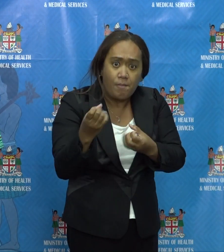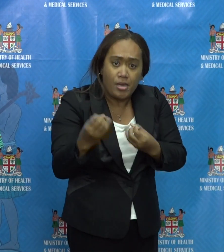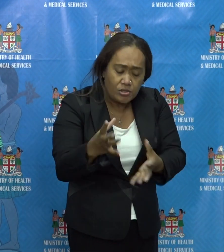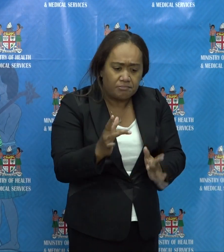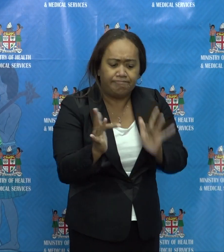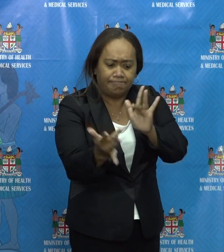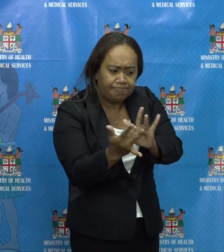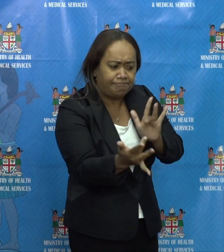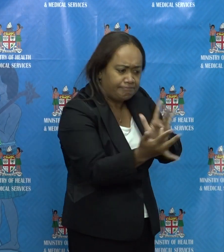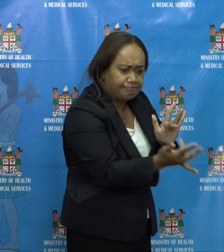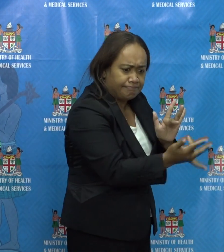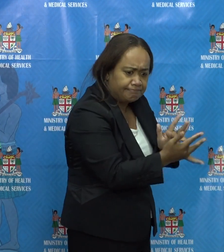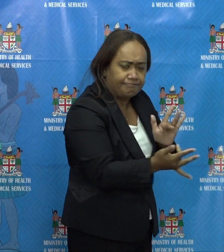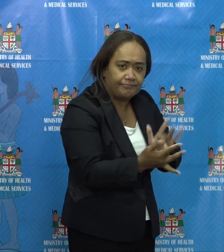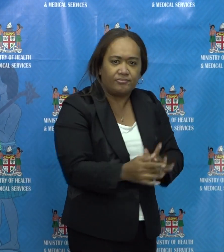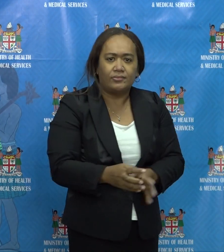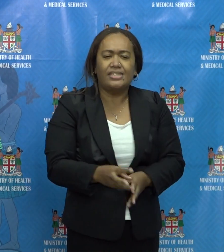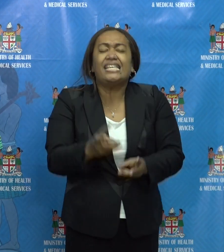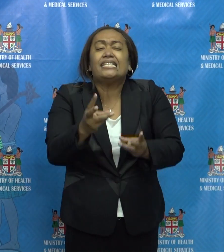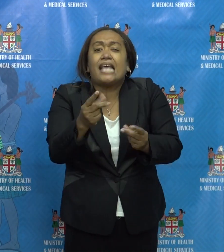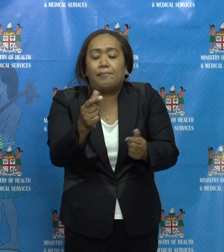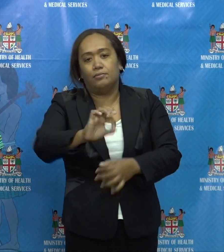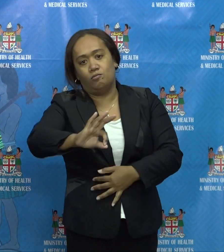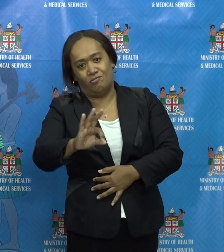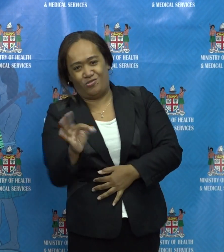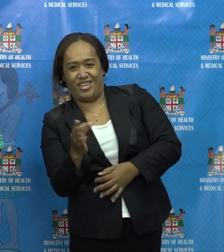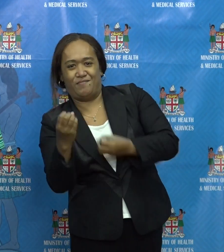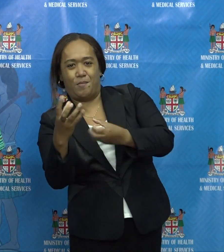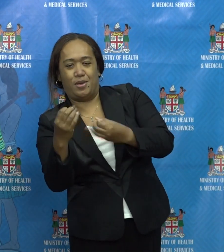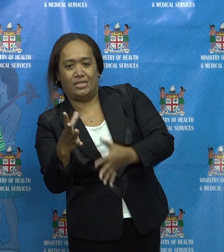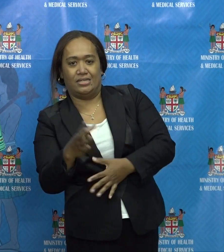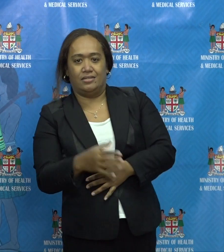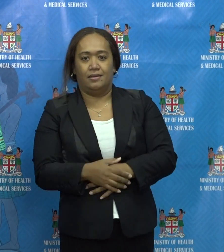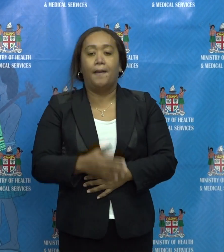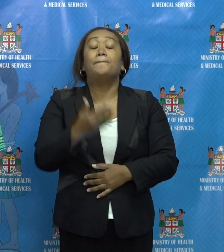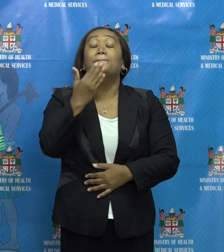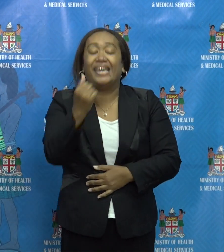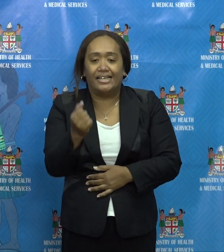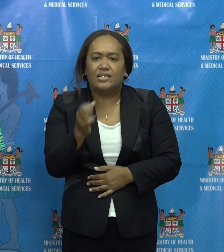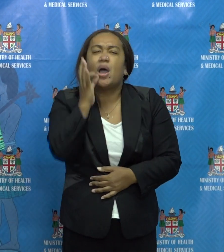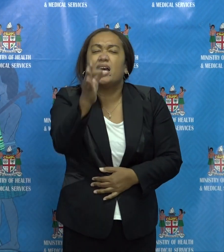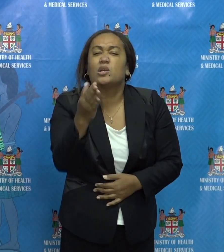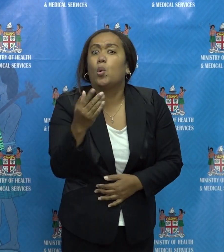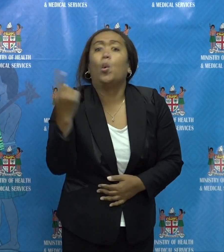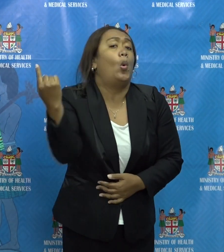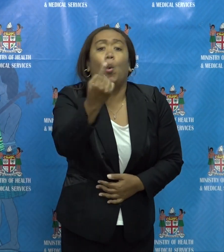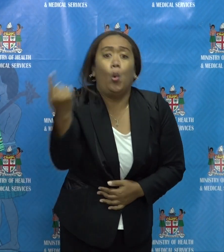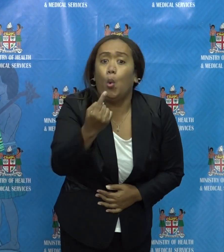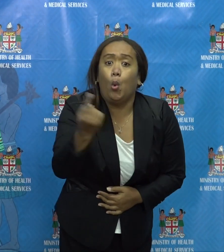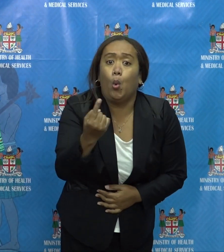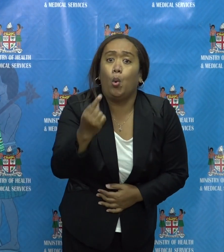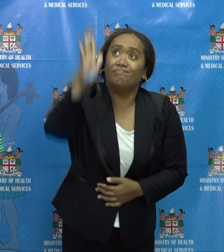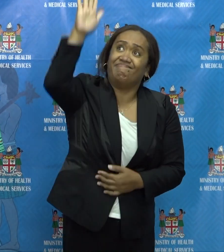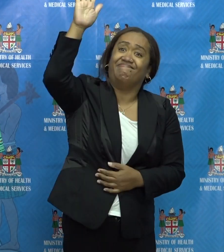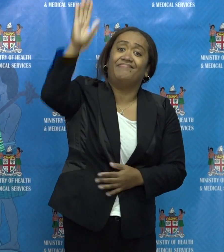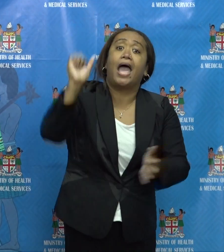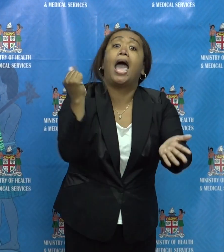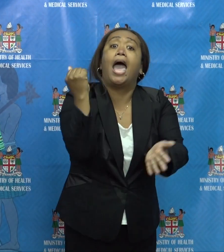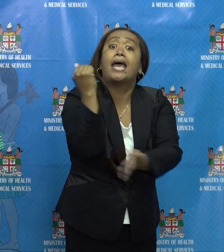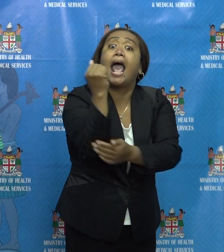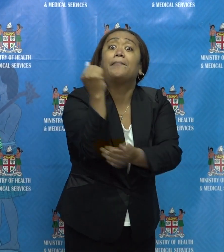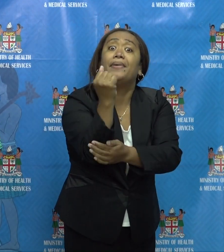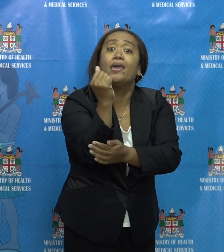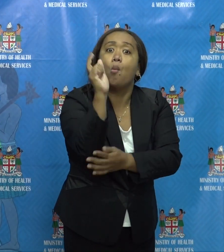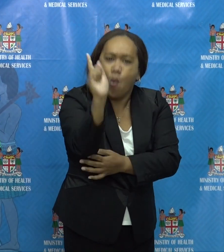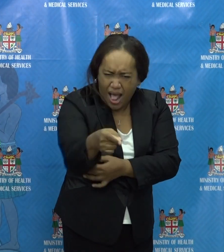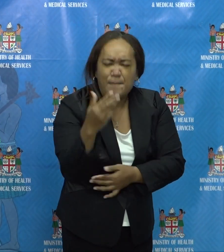touch with. However, we still have some missing pieces. We are asking any of the rugby players who played at the Malamalo 7s who have not been contacted